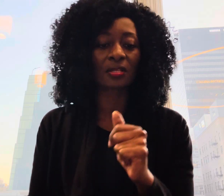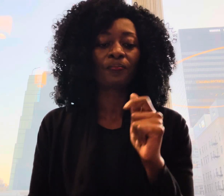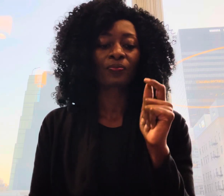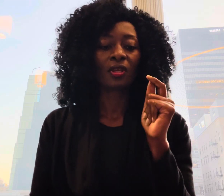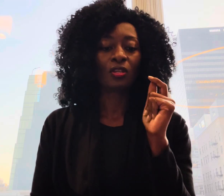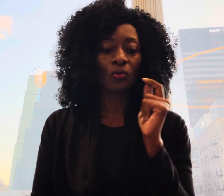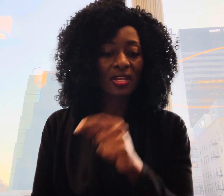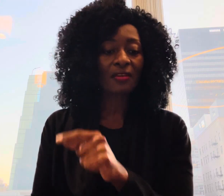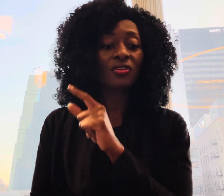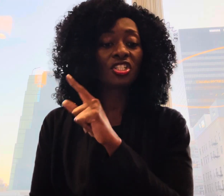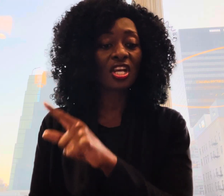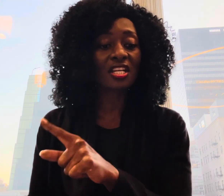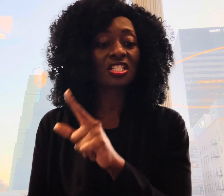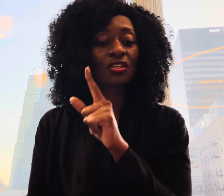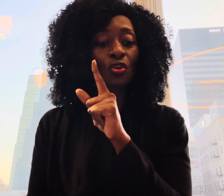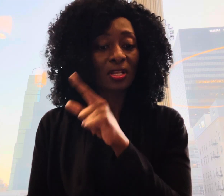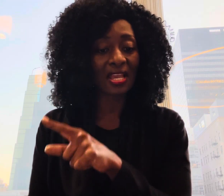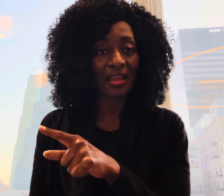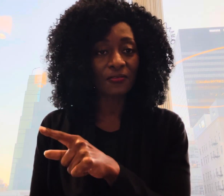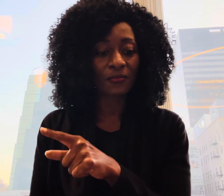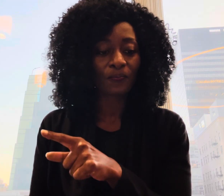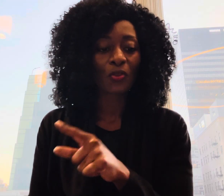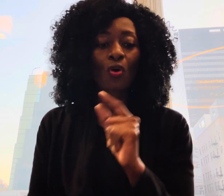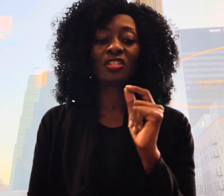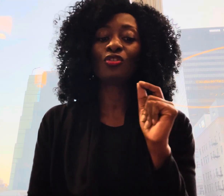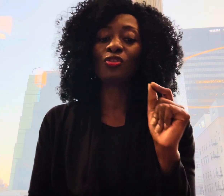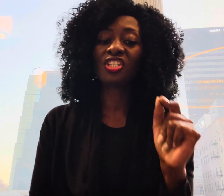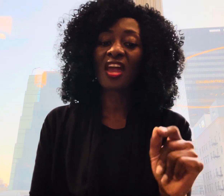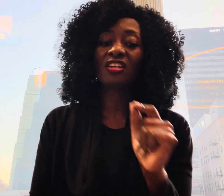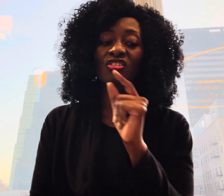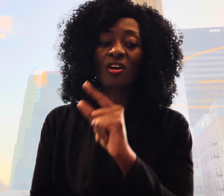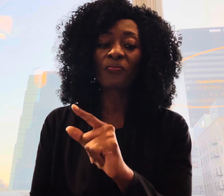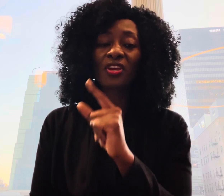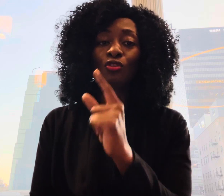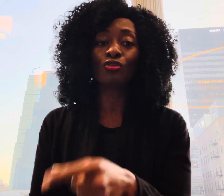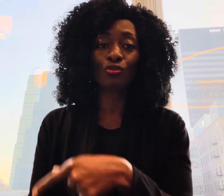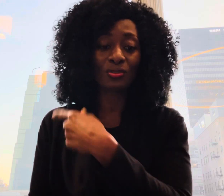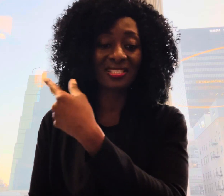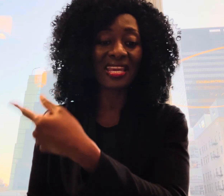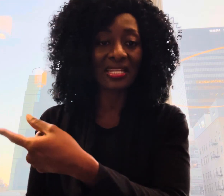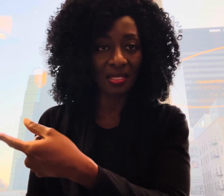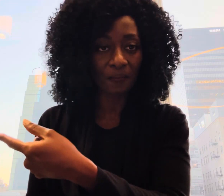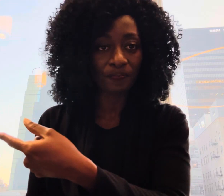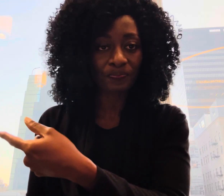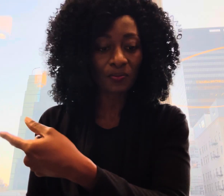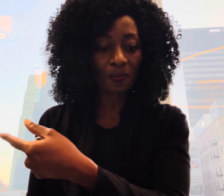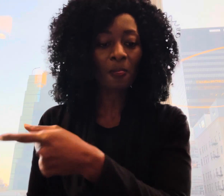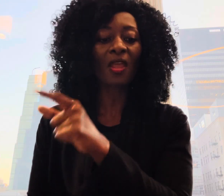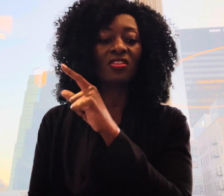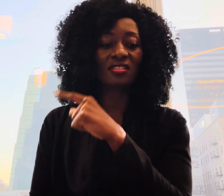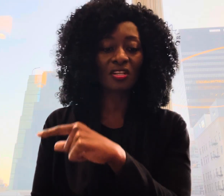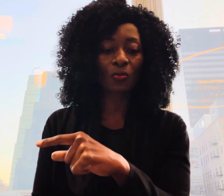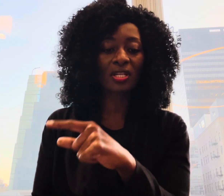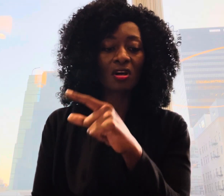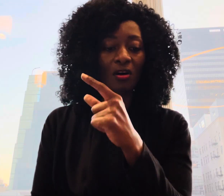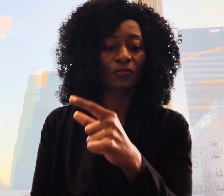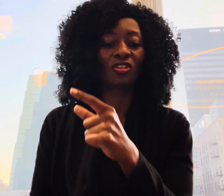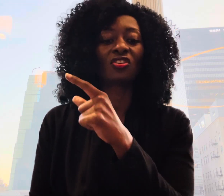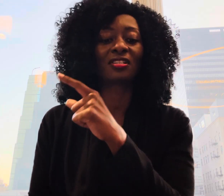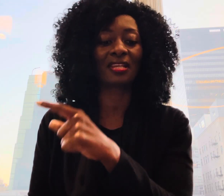you'll never change your life until you change something you do daily the secret of your success